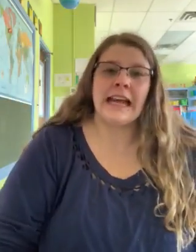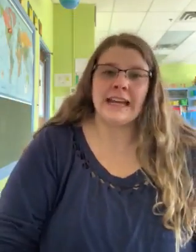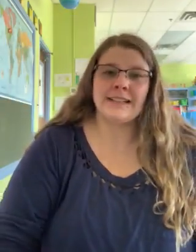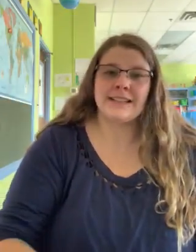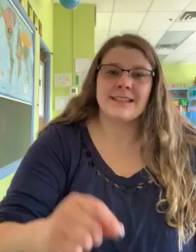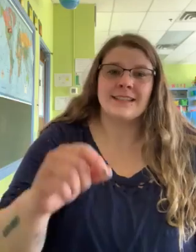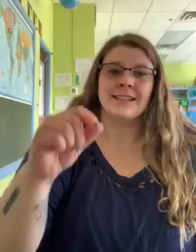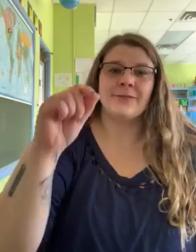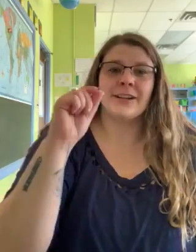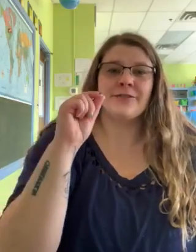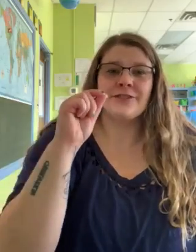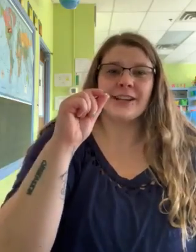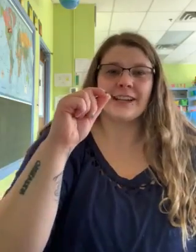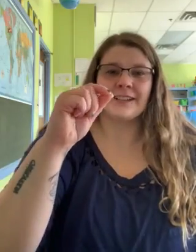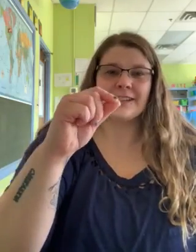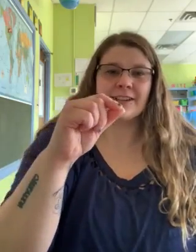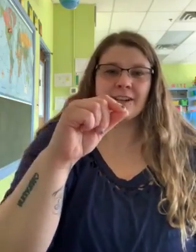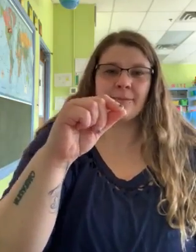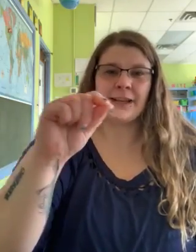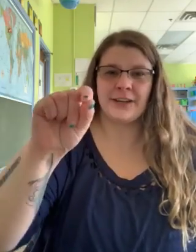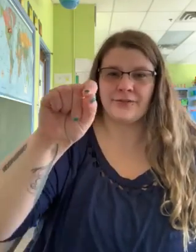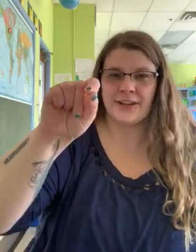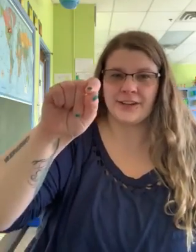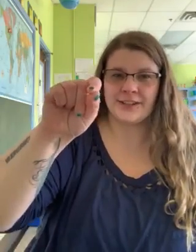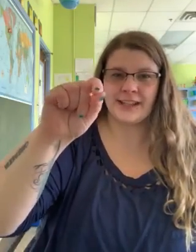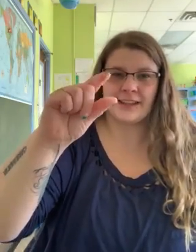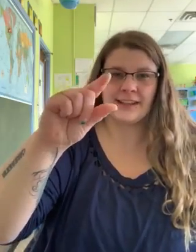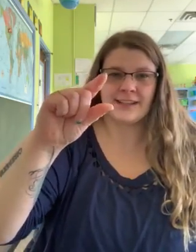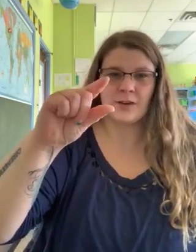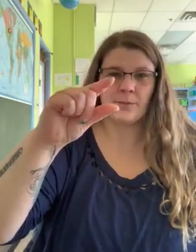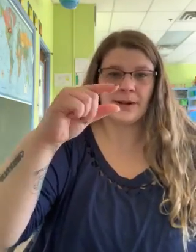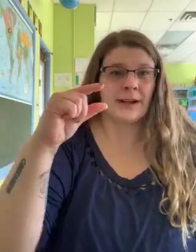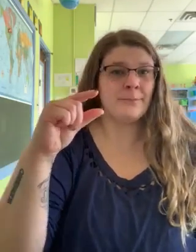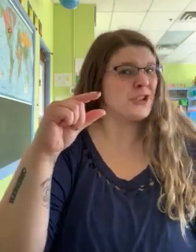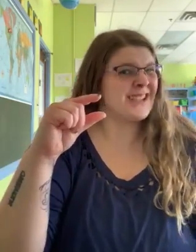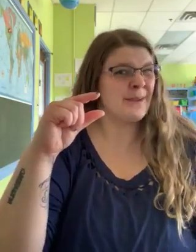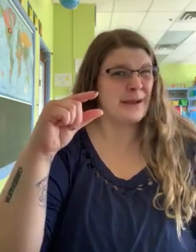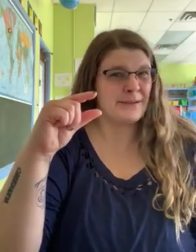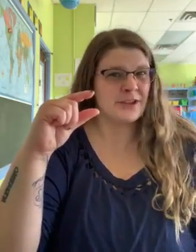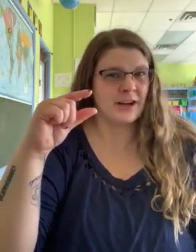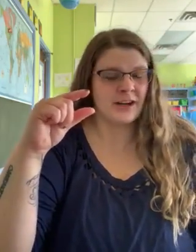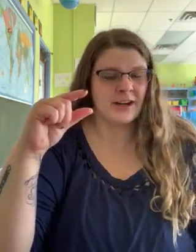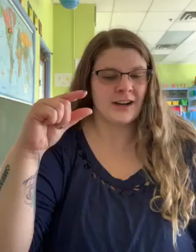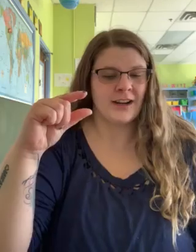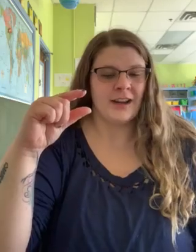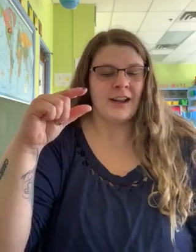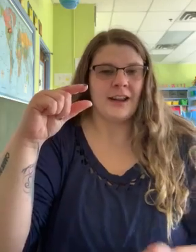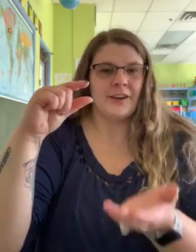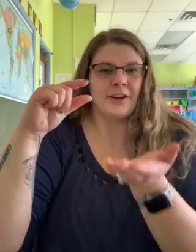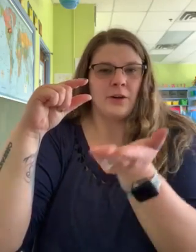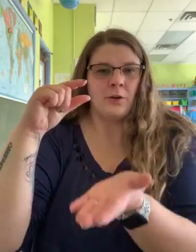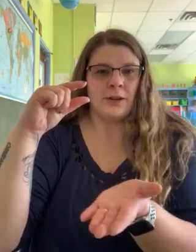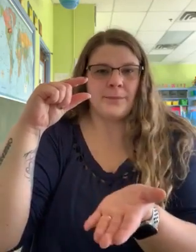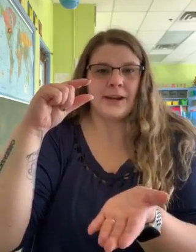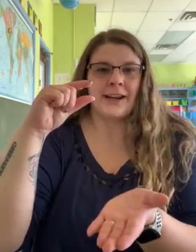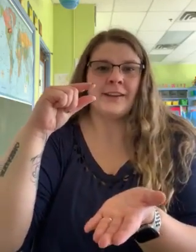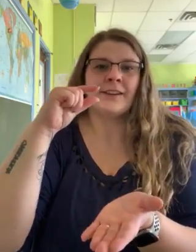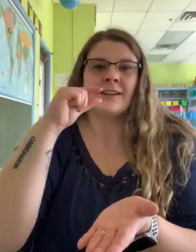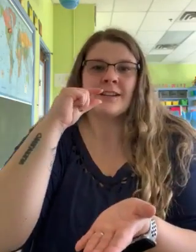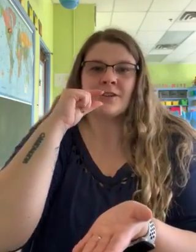Next we're gonna do chicken. So you're gonna make your fingers like this, open it up just like baby shark and you're gonna hold up your hand. You're gonna touch